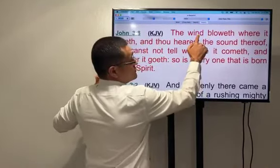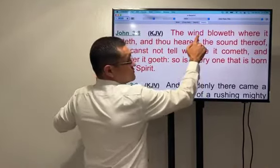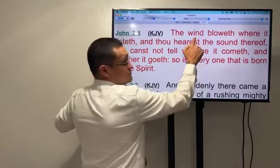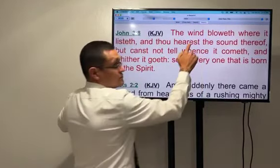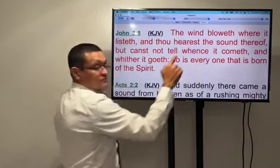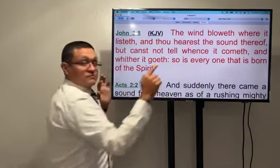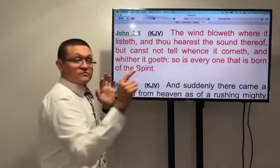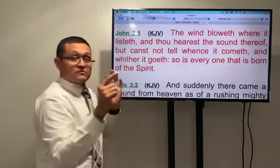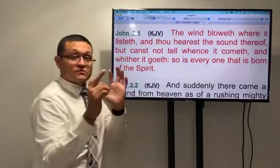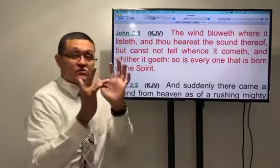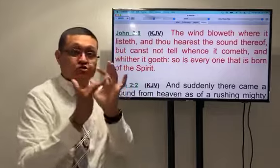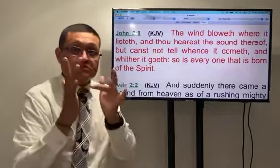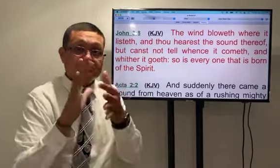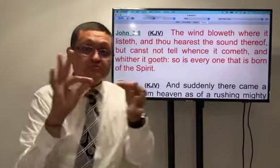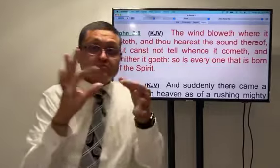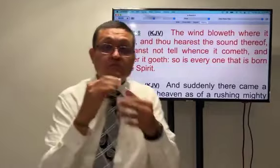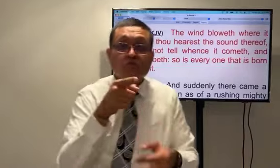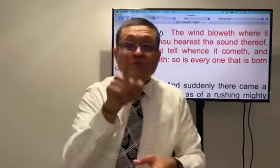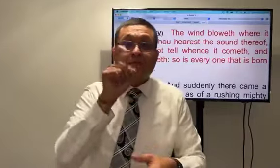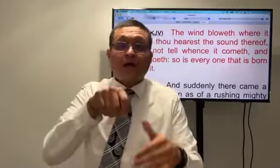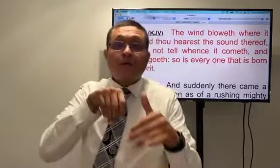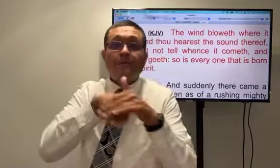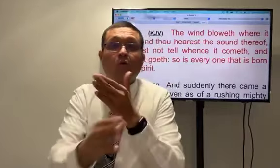remember we're talking about the wind Jesus' spirit